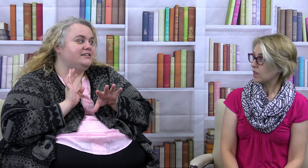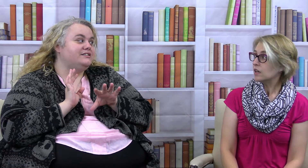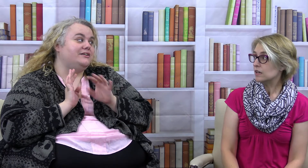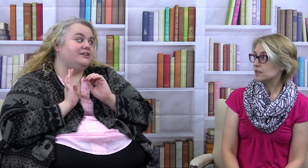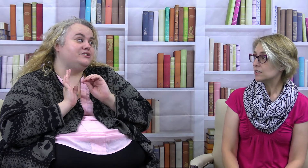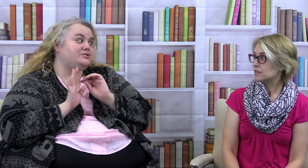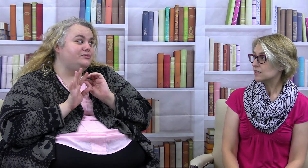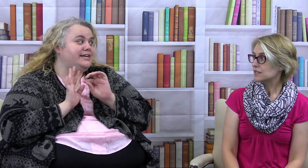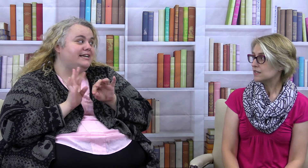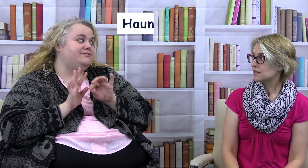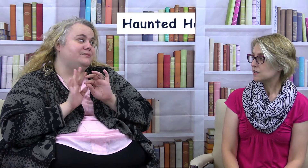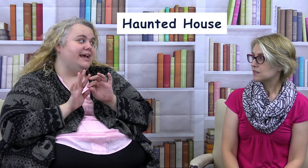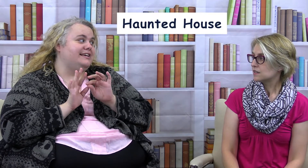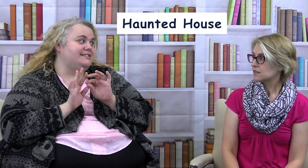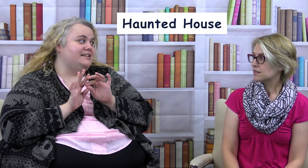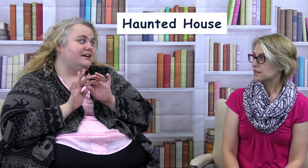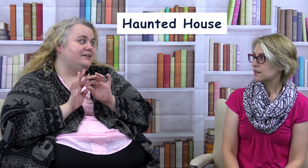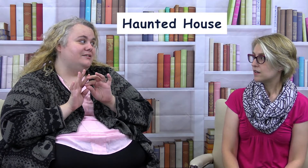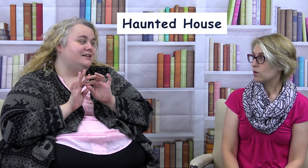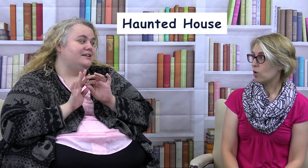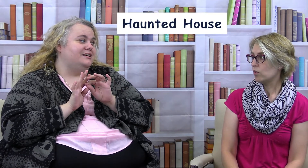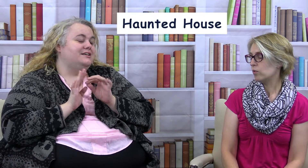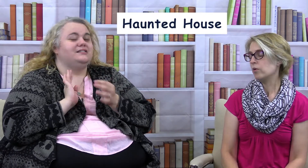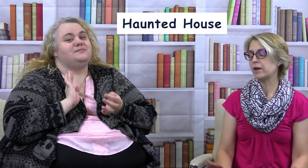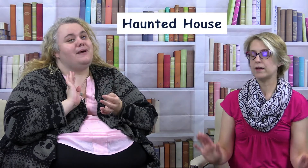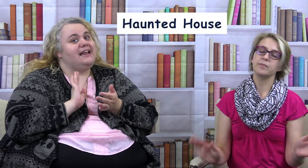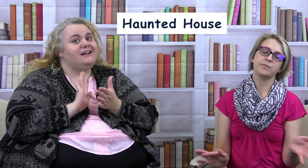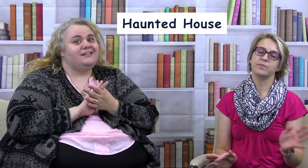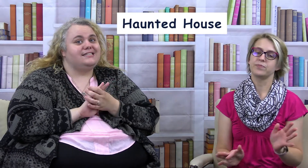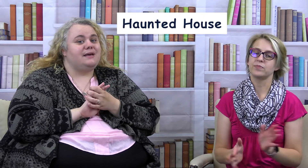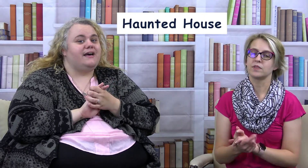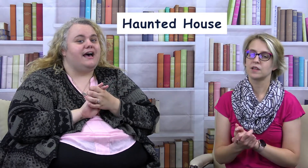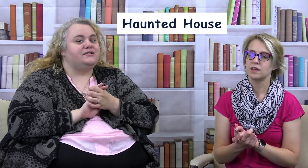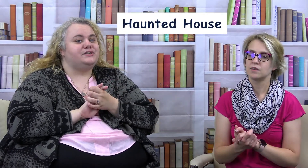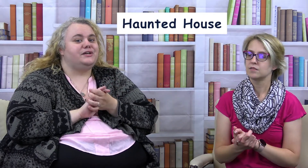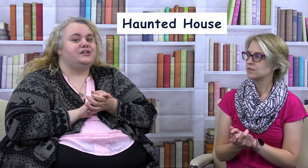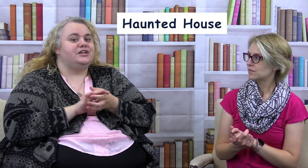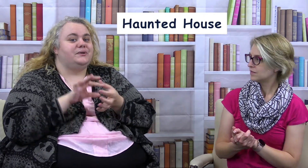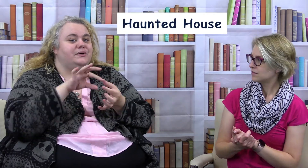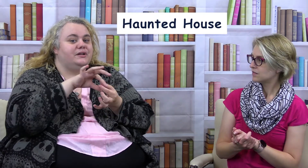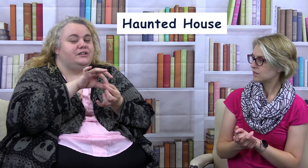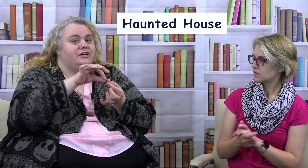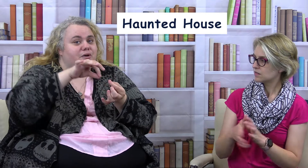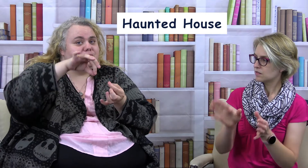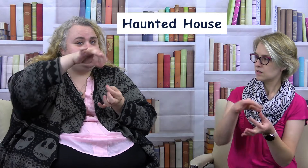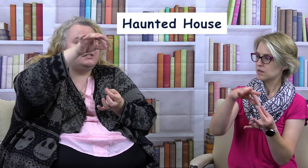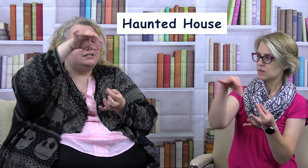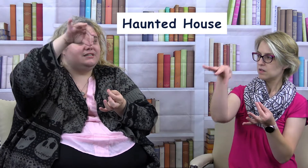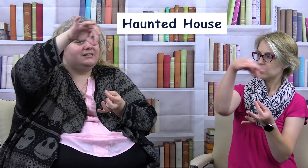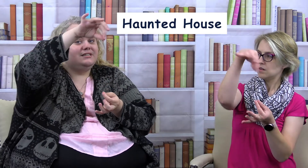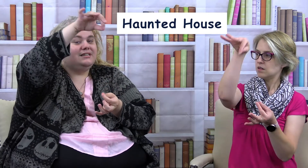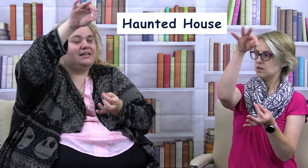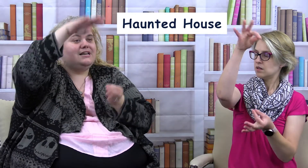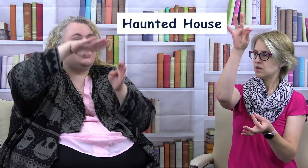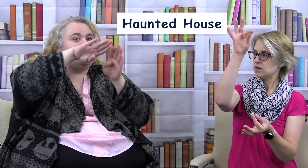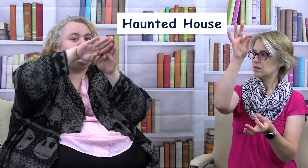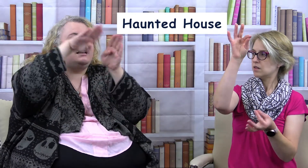So there's three different ways though. Whoa. Okay. Depending on the type of house. you can do ghost and then